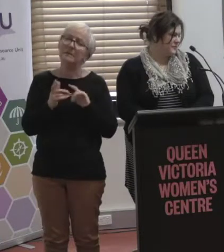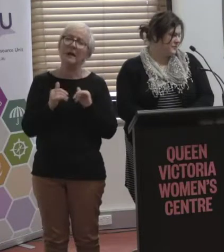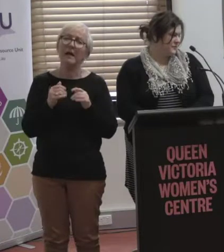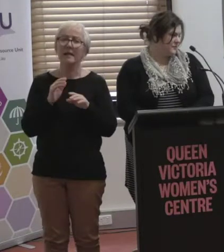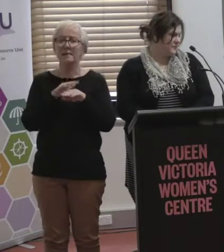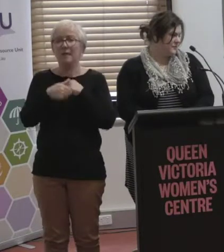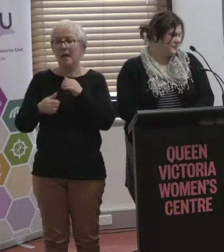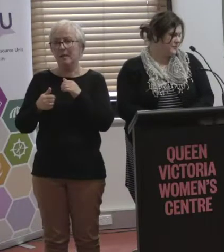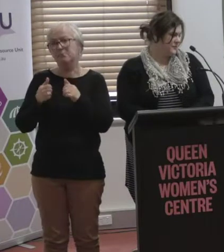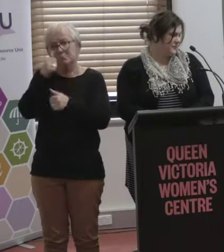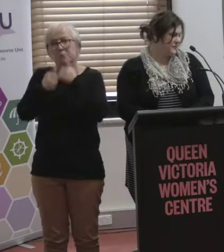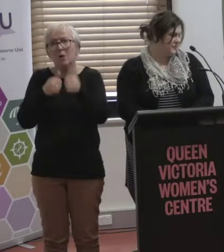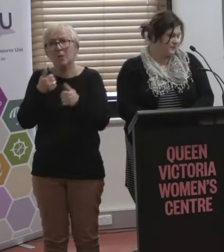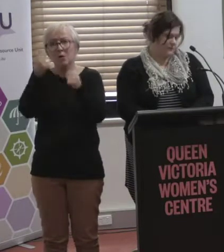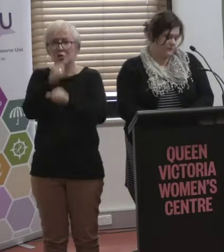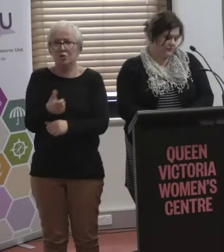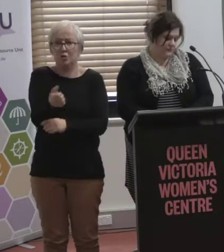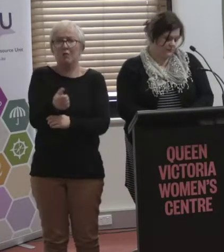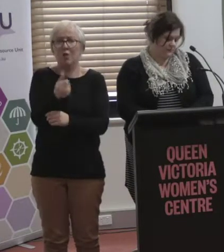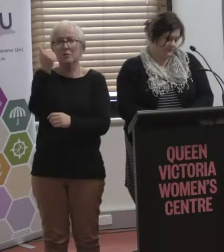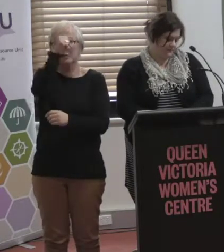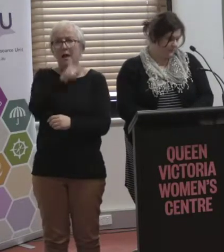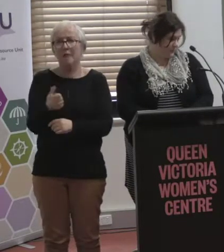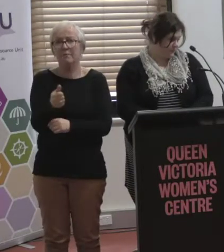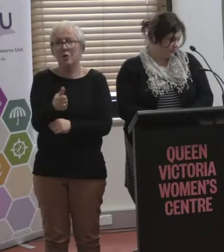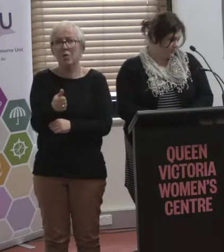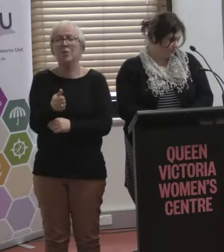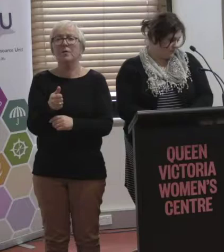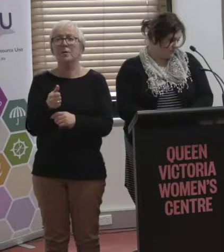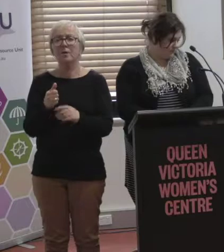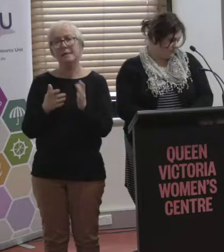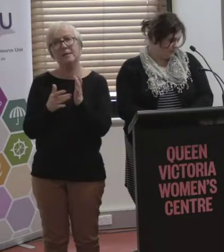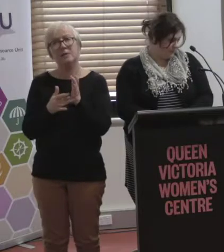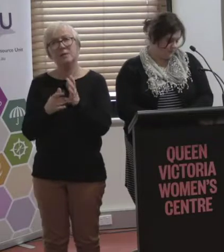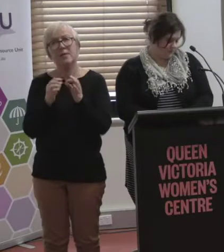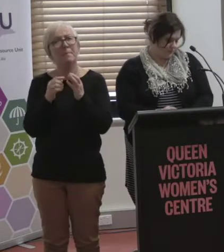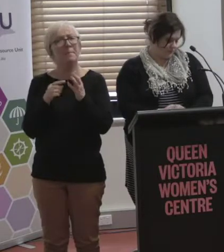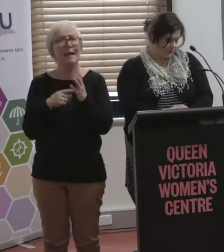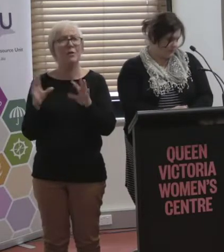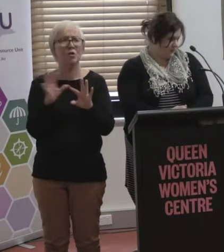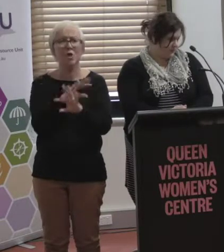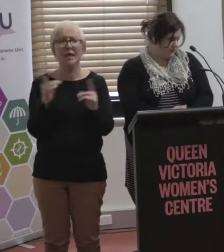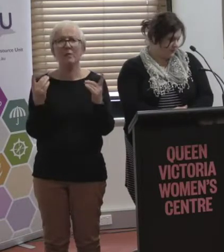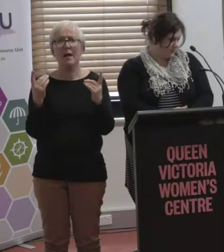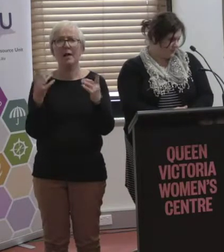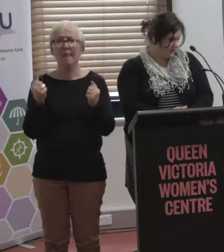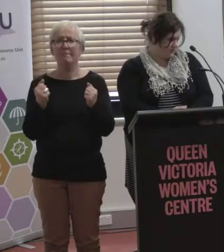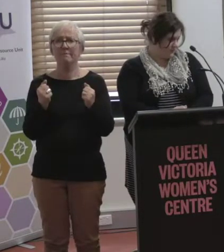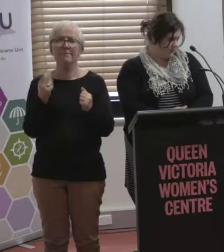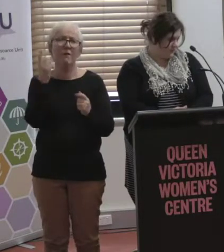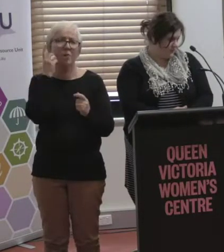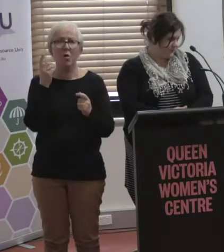using smartphone technology, obviously, and other technologies. But we need to remember that not everybody has a technological device.